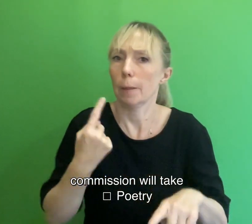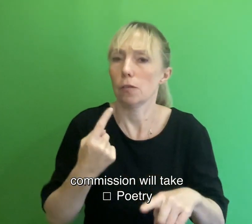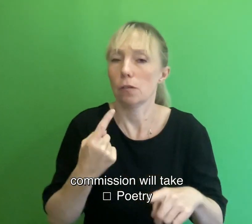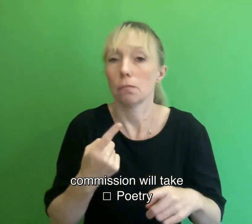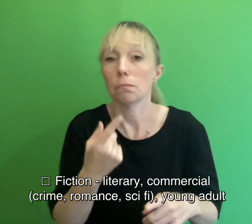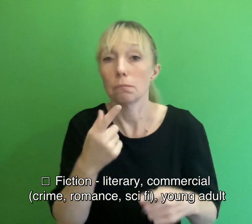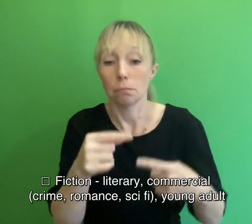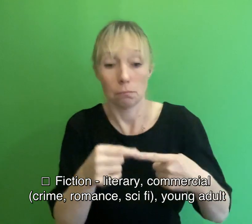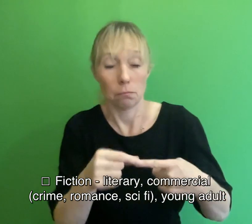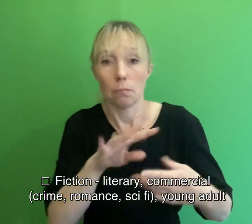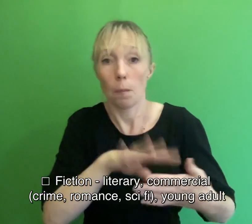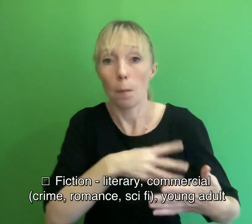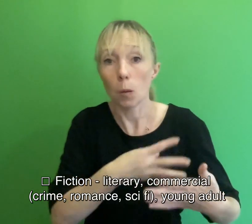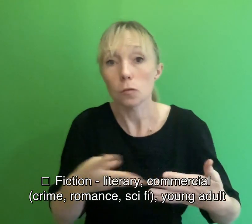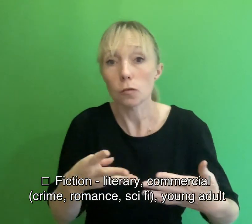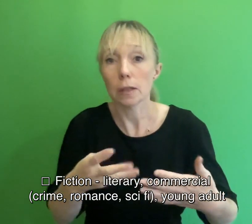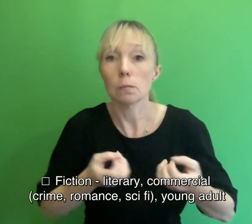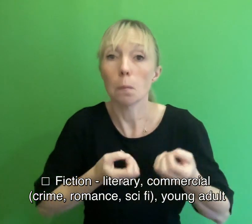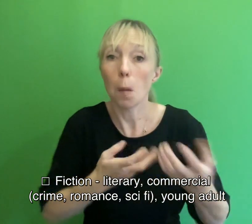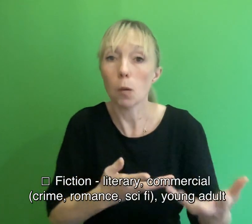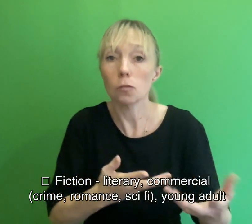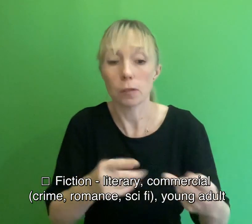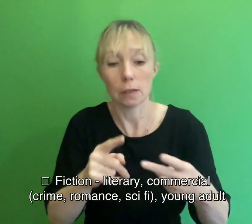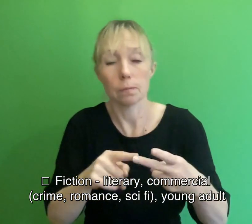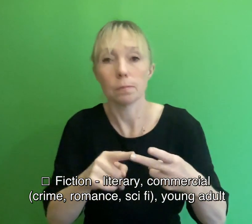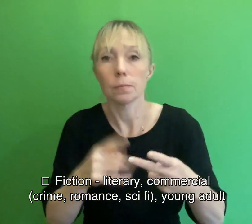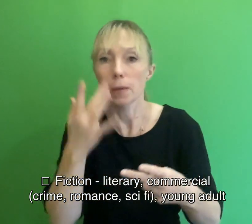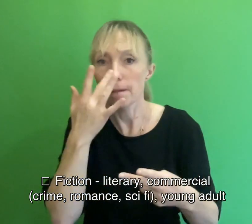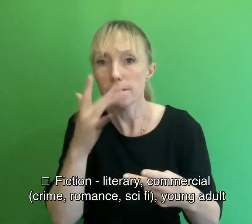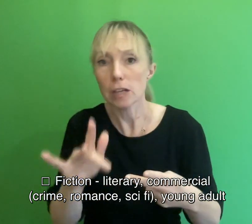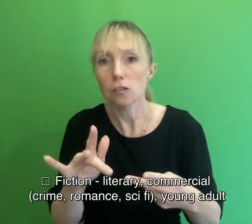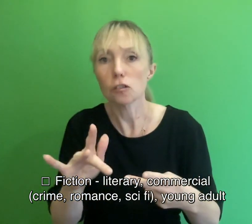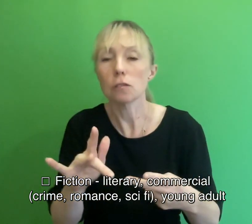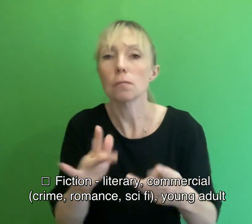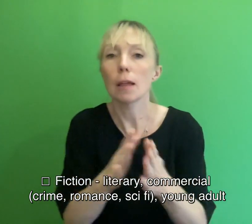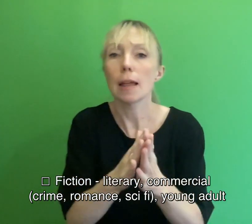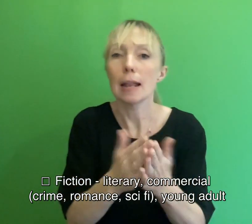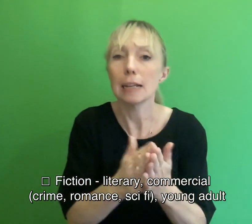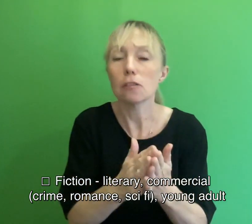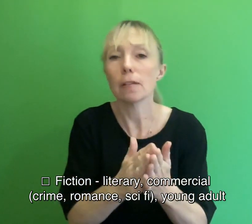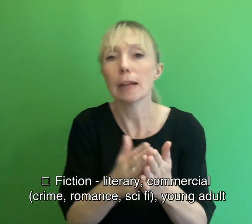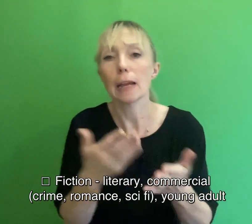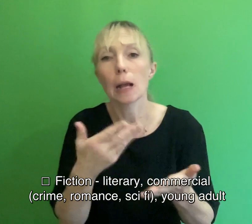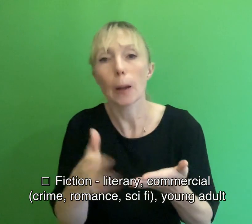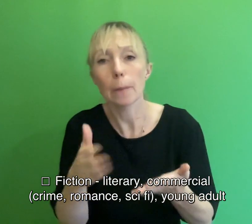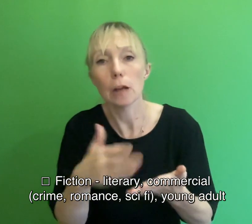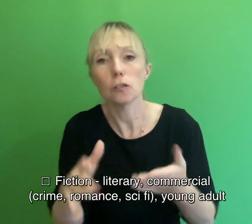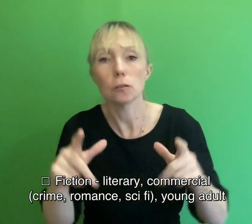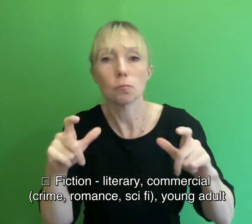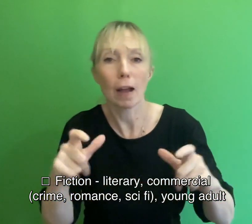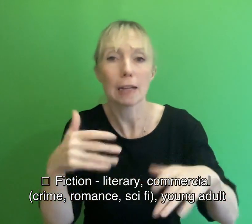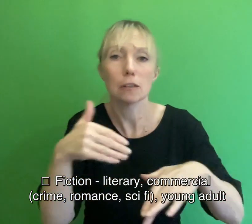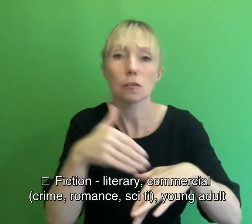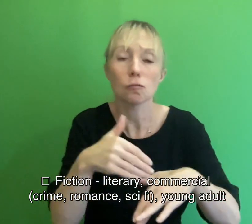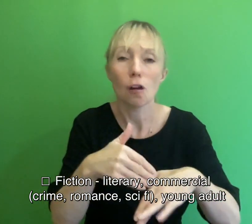Option 2 Fiction Literary, commercial Crime, romance, sci-fi,